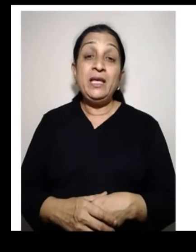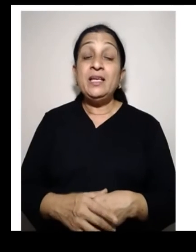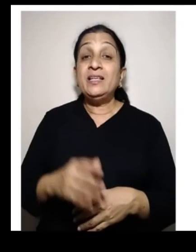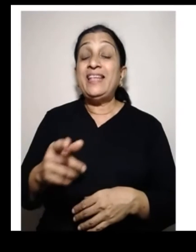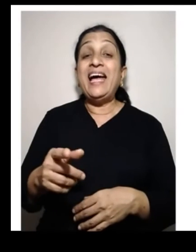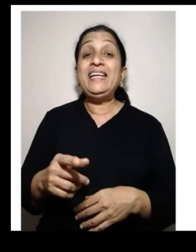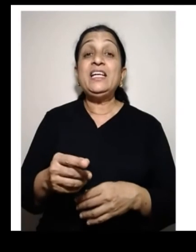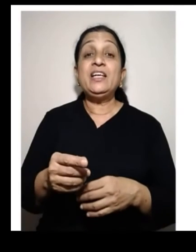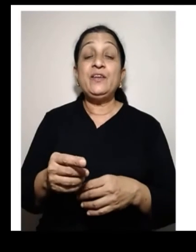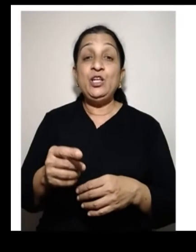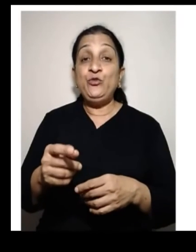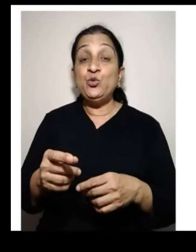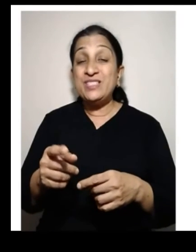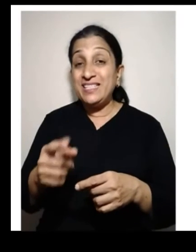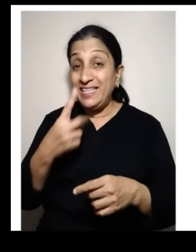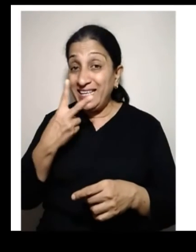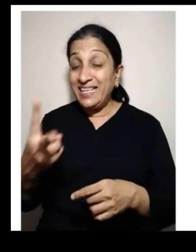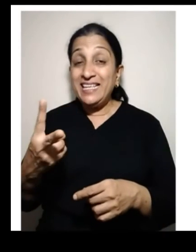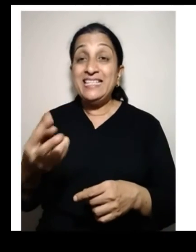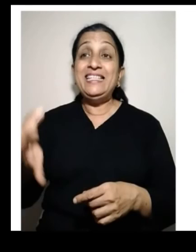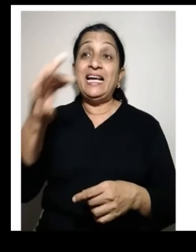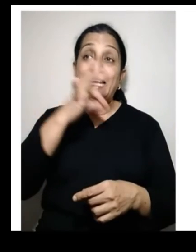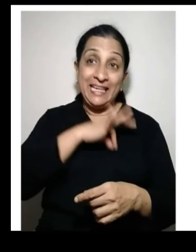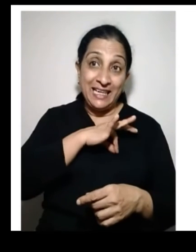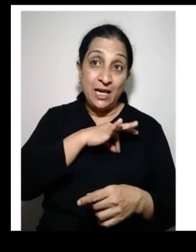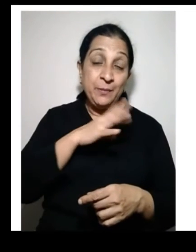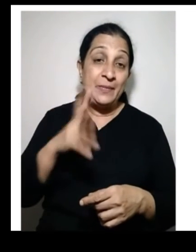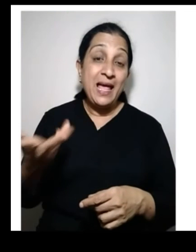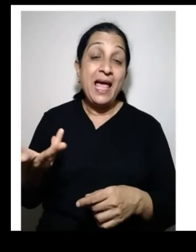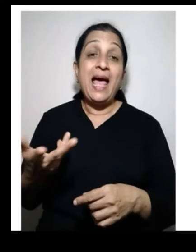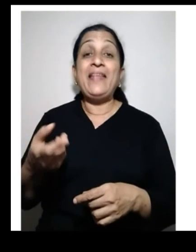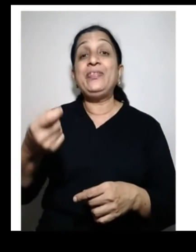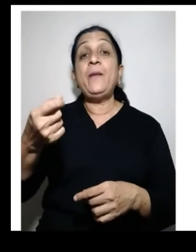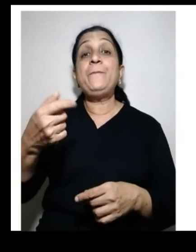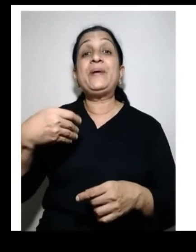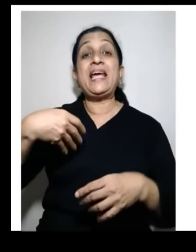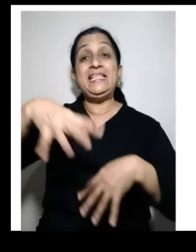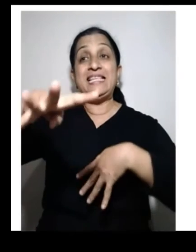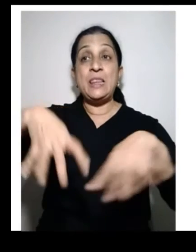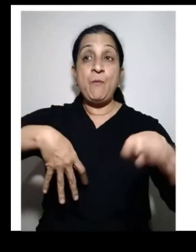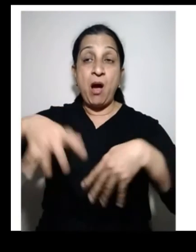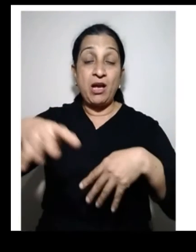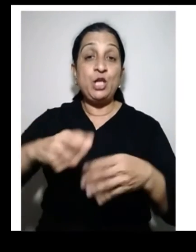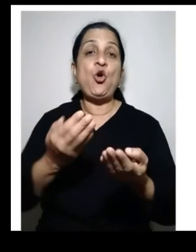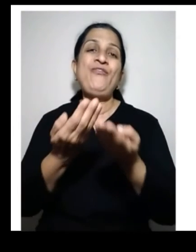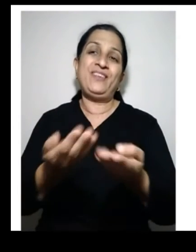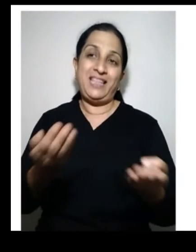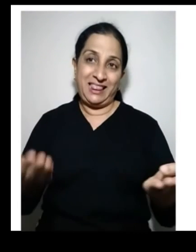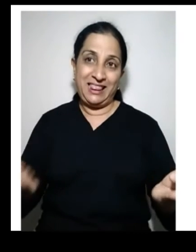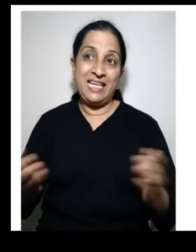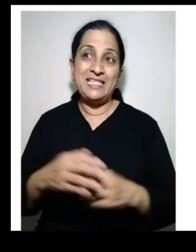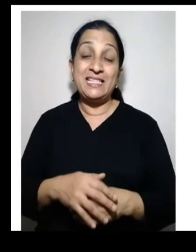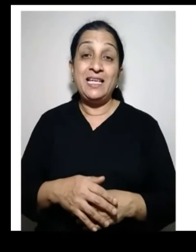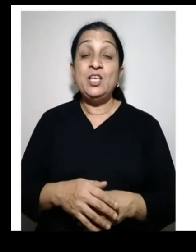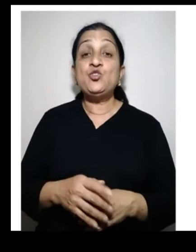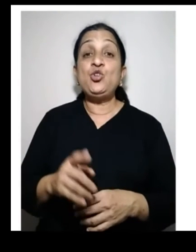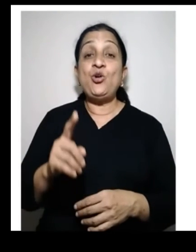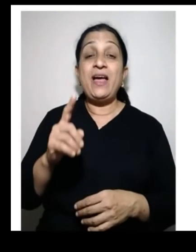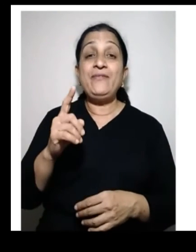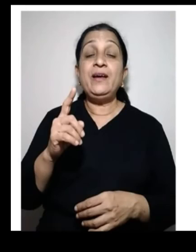things which the consumer consumes. Is income if and the market price of